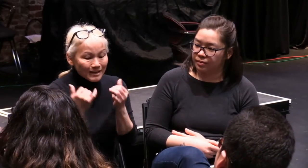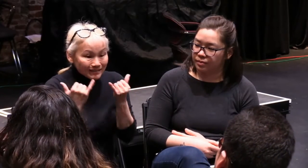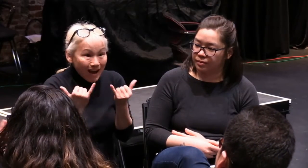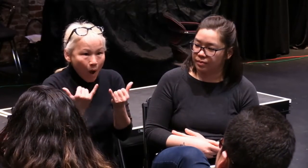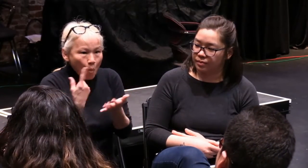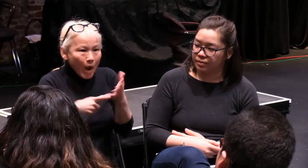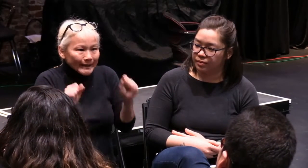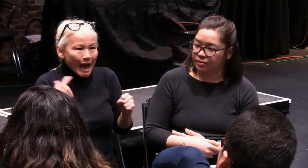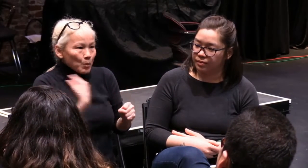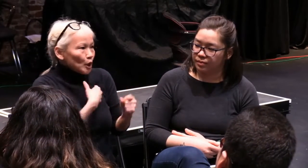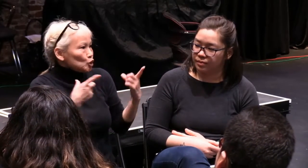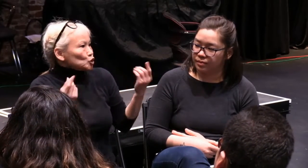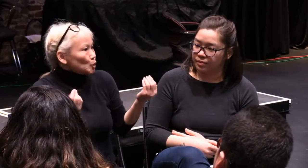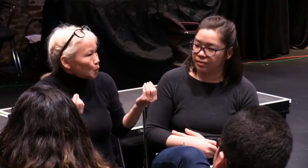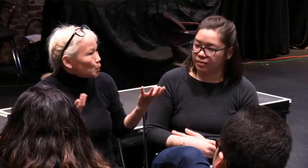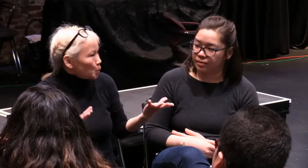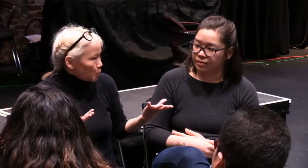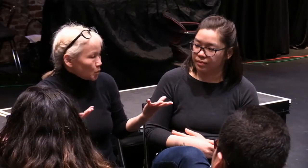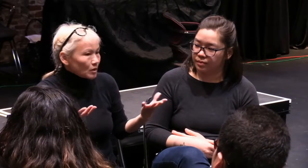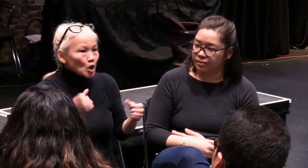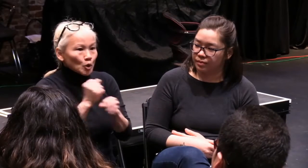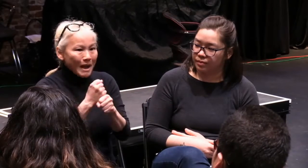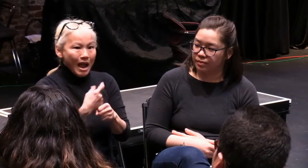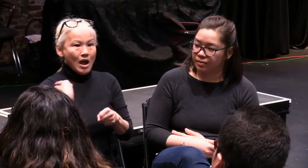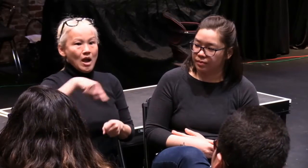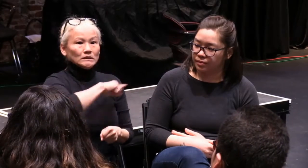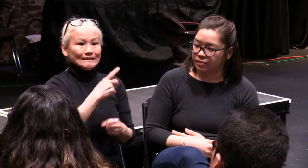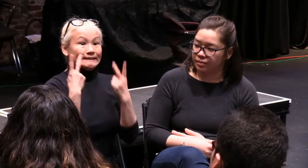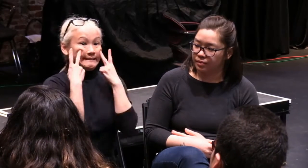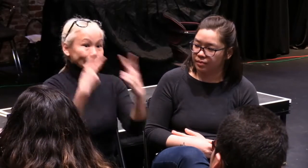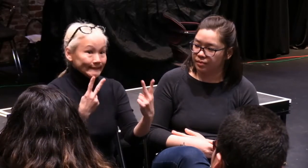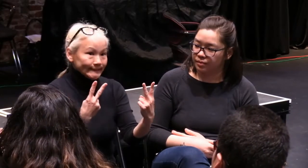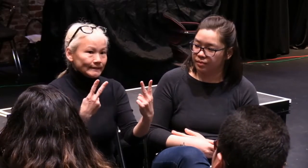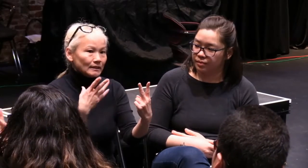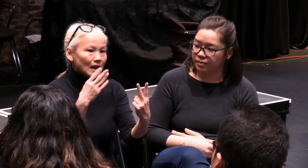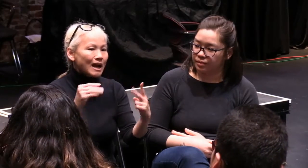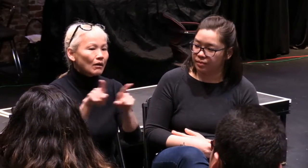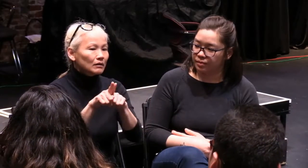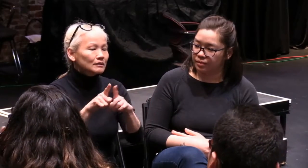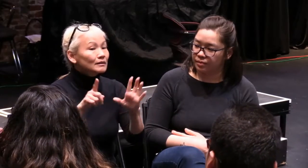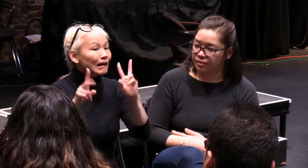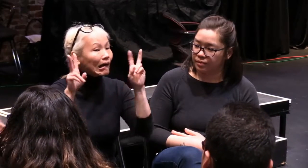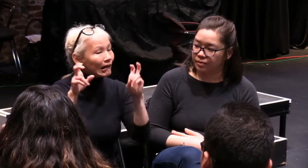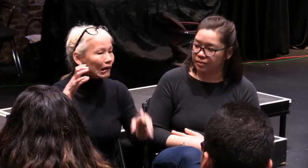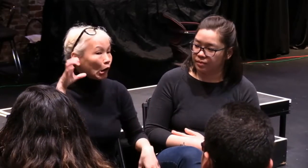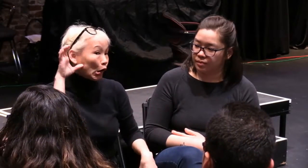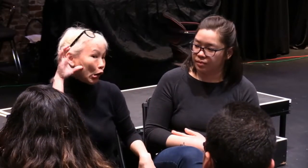was a facilitator of that conversation. And there was a lot of question in the room about what we do based upon what we see.